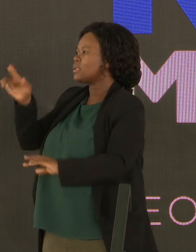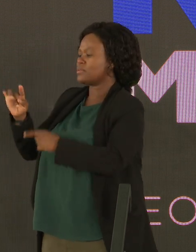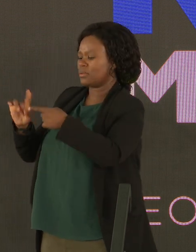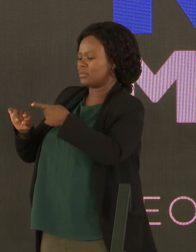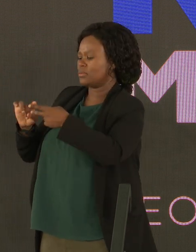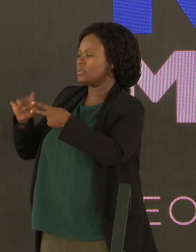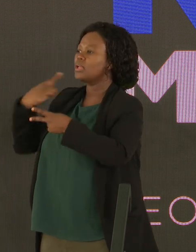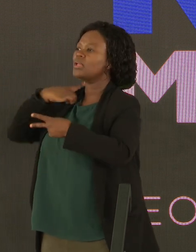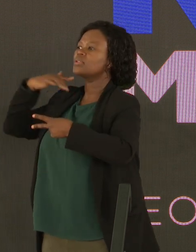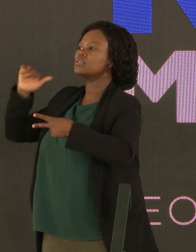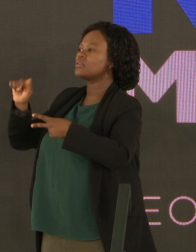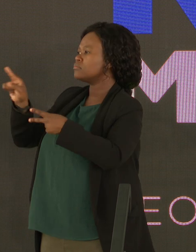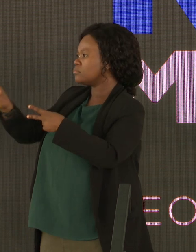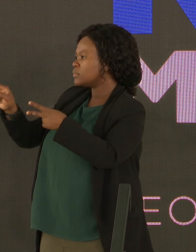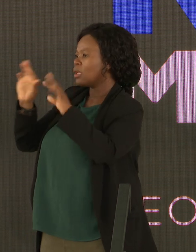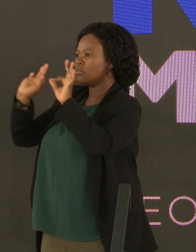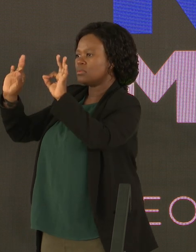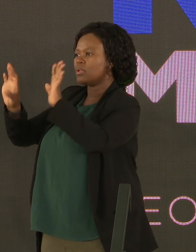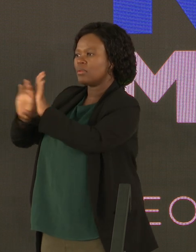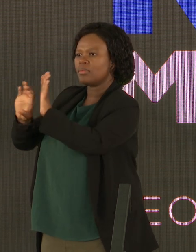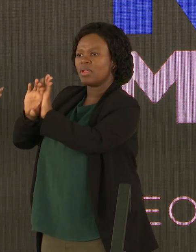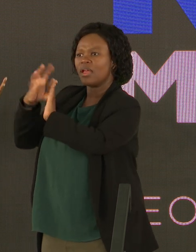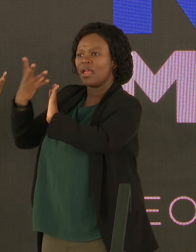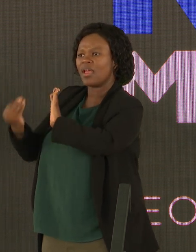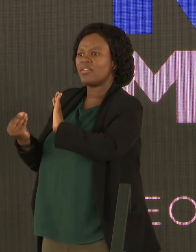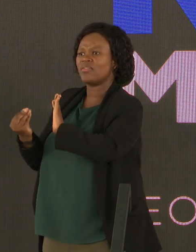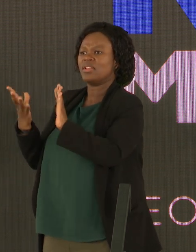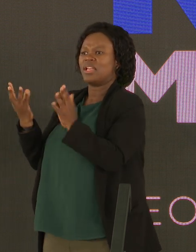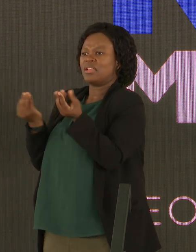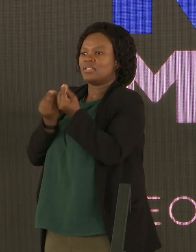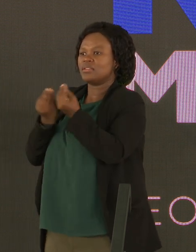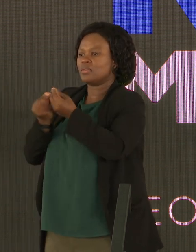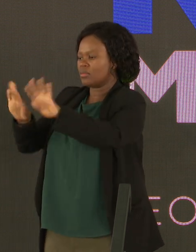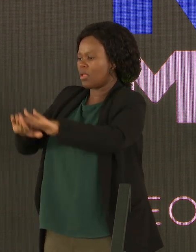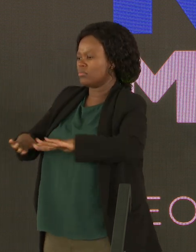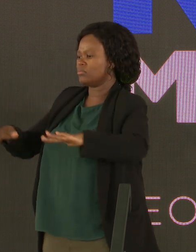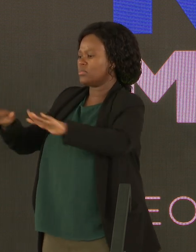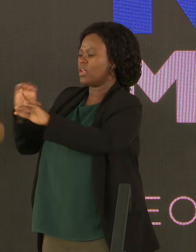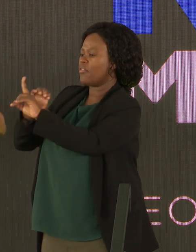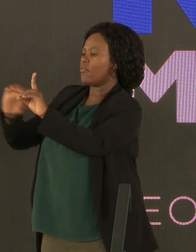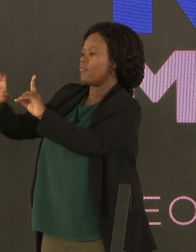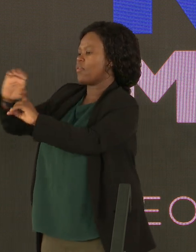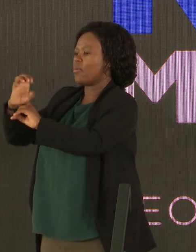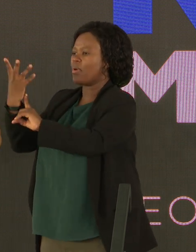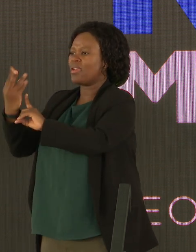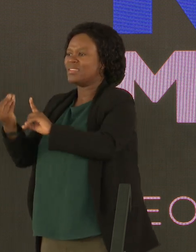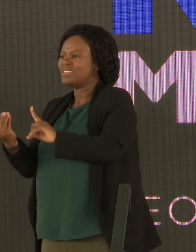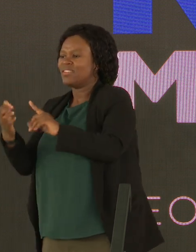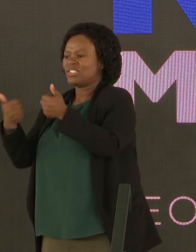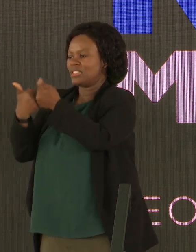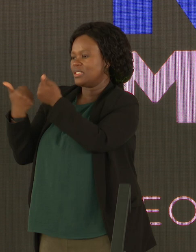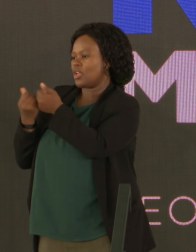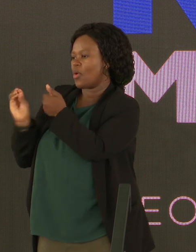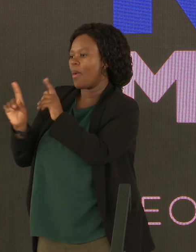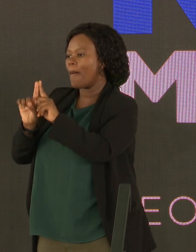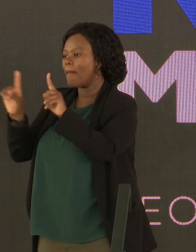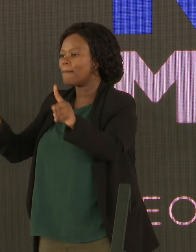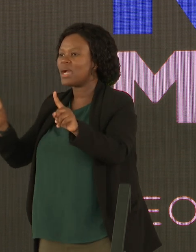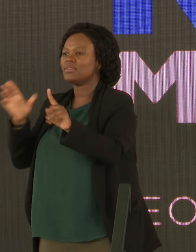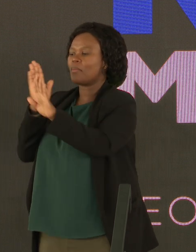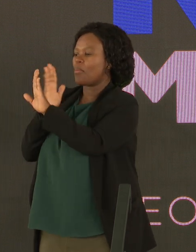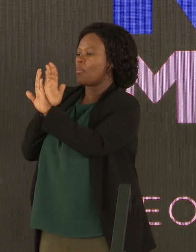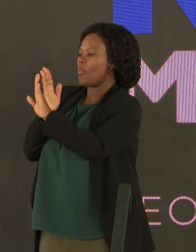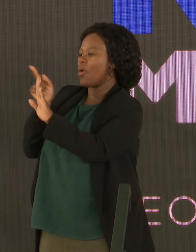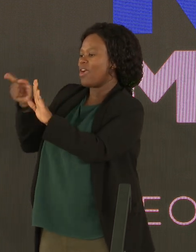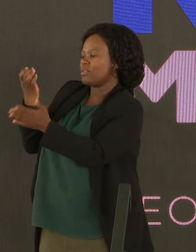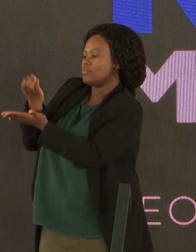perfect example. We've got these dichotomies of environments in our country, yet the private sector still thrives. People are still